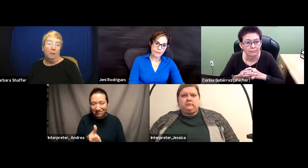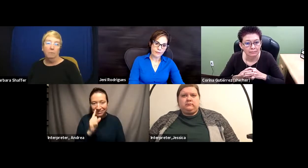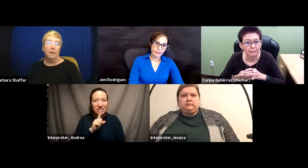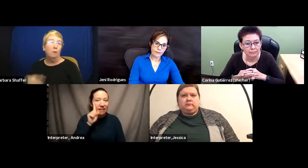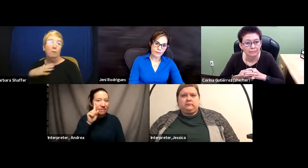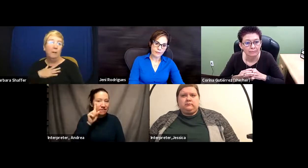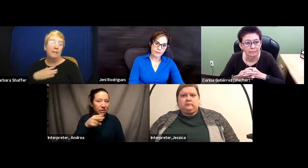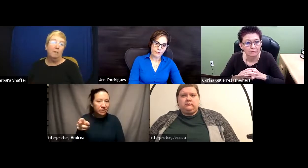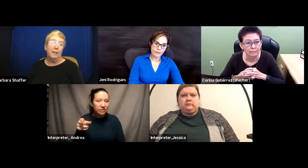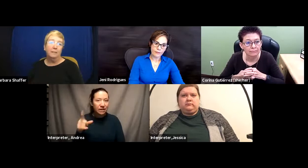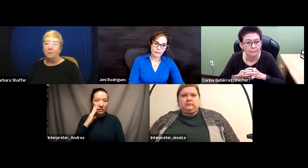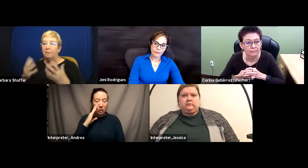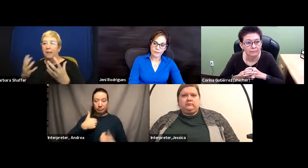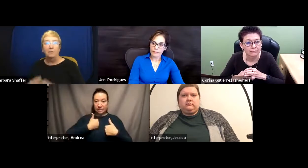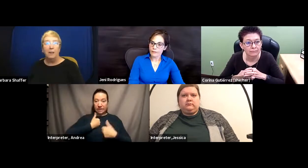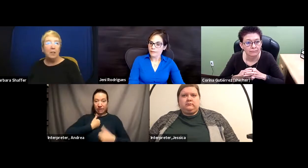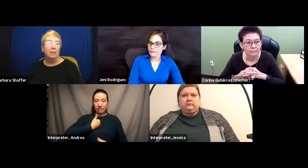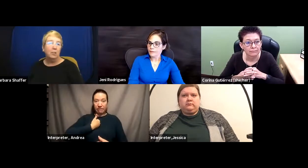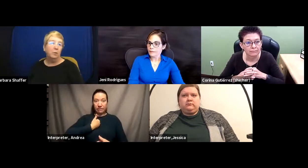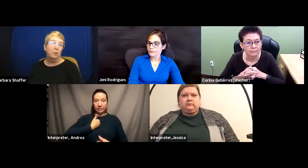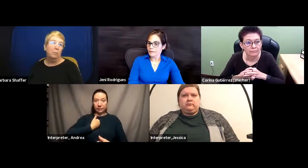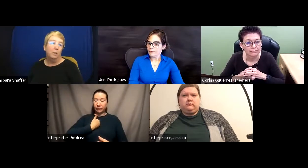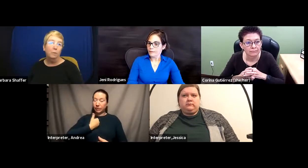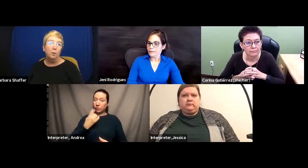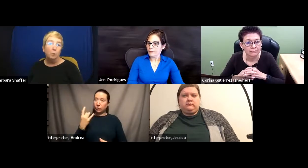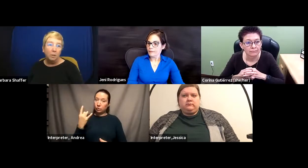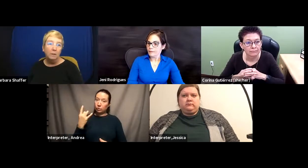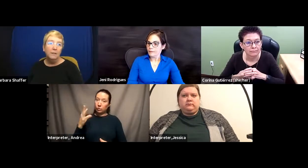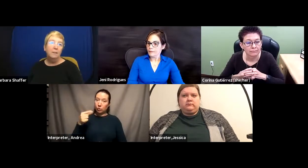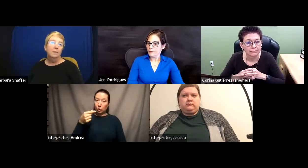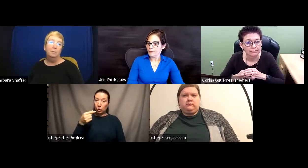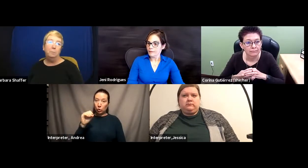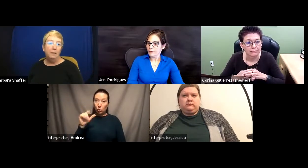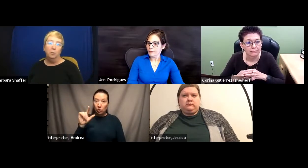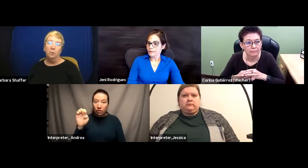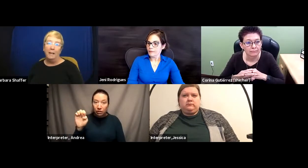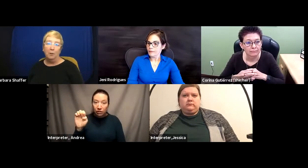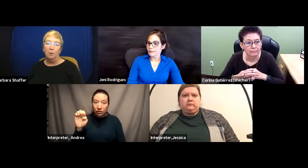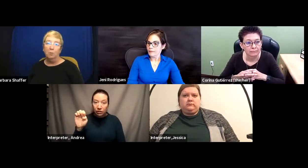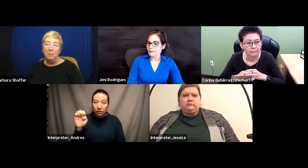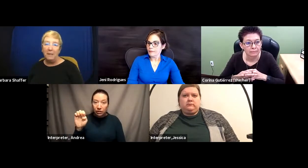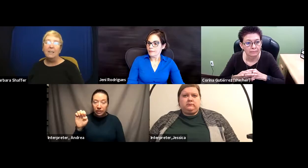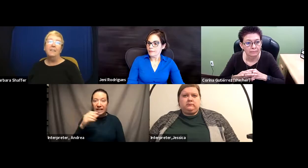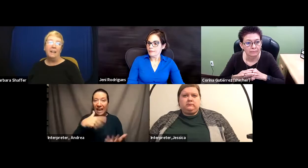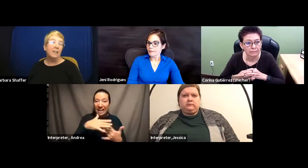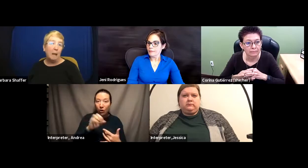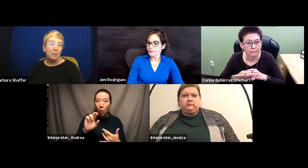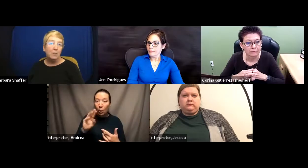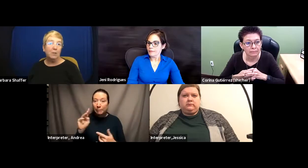I know for myself, I find it very challenging to interpret over Google, be it Google Hangout or Google Meet. That doesn't happen so much